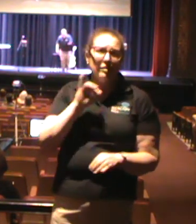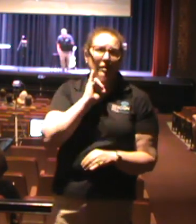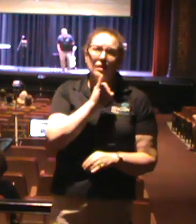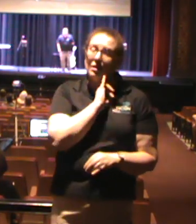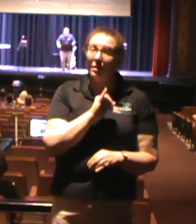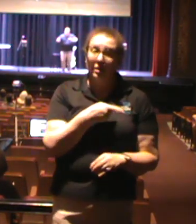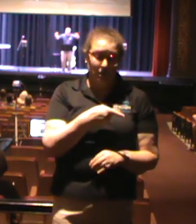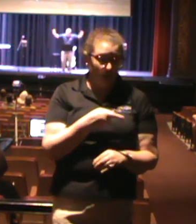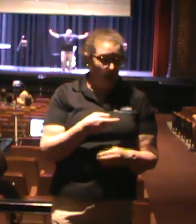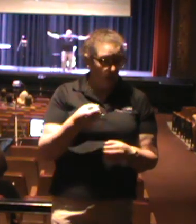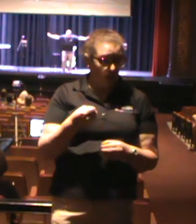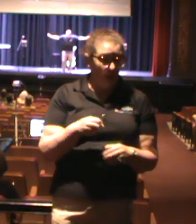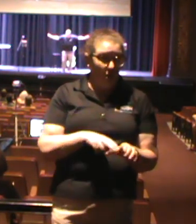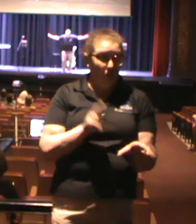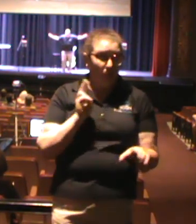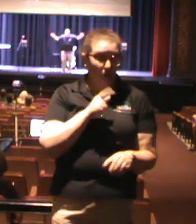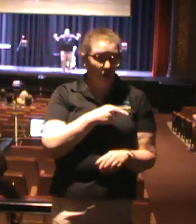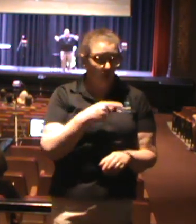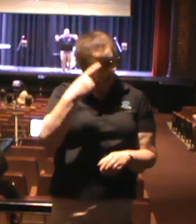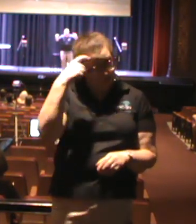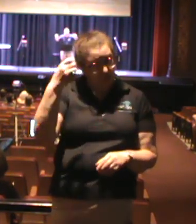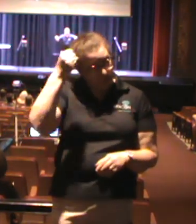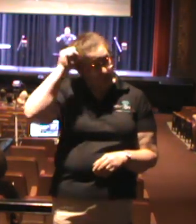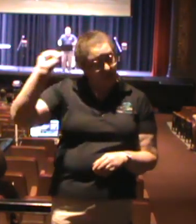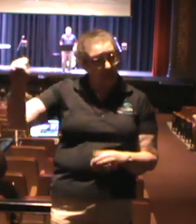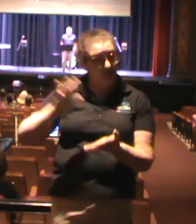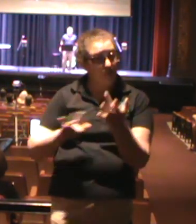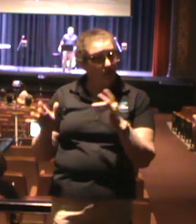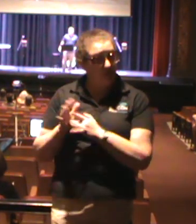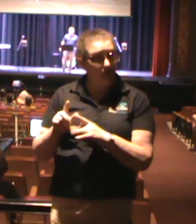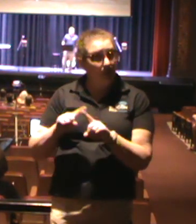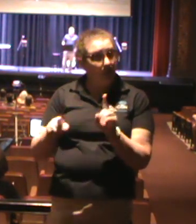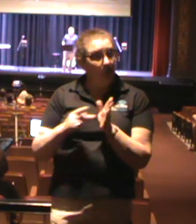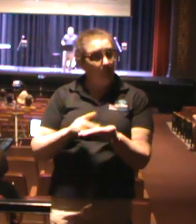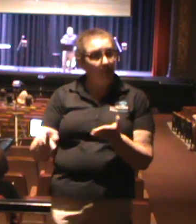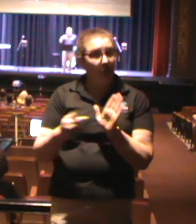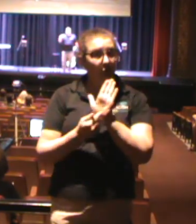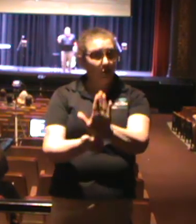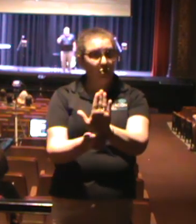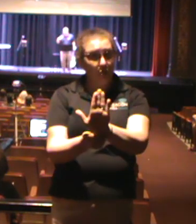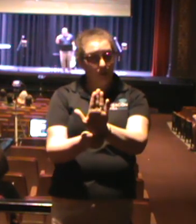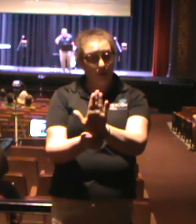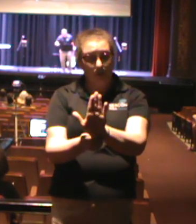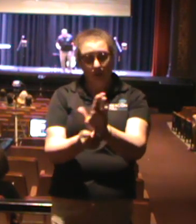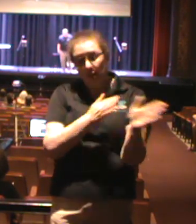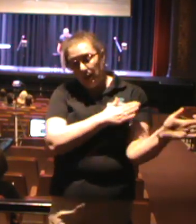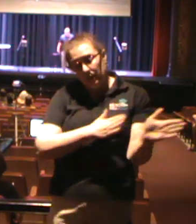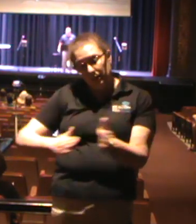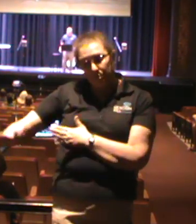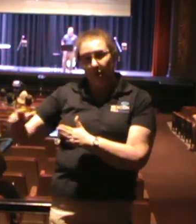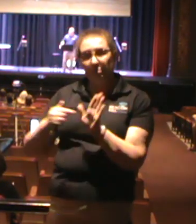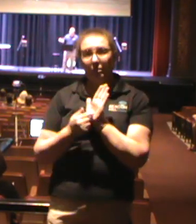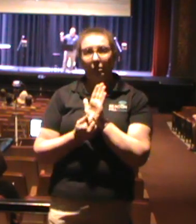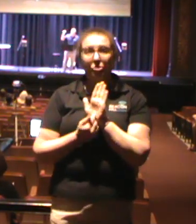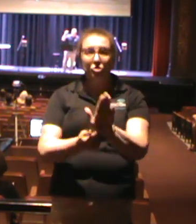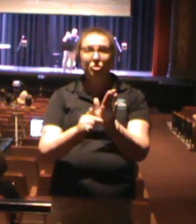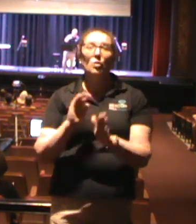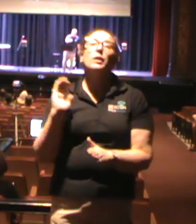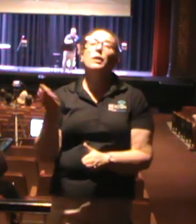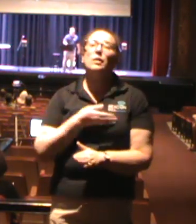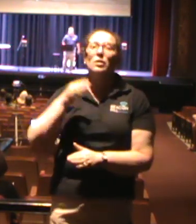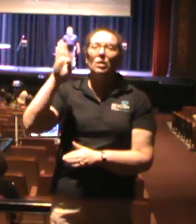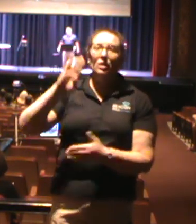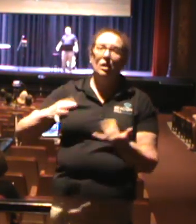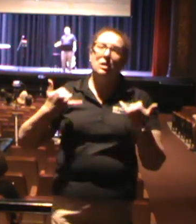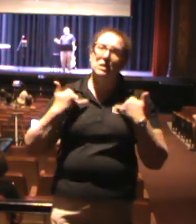of their rejection of Jesus? I hope not. But Paul is showing them and in the process showing us God is